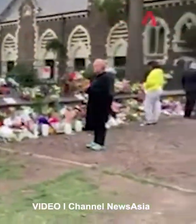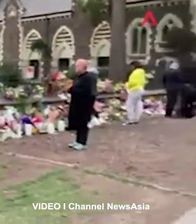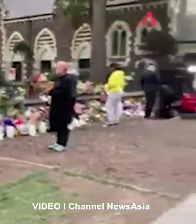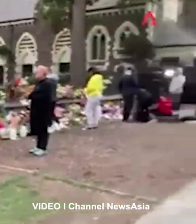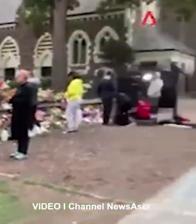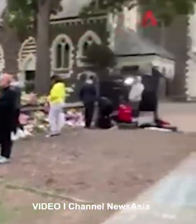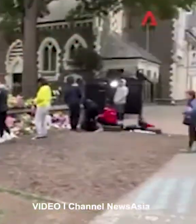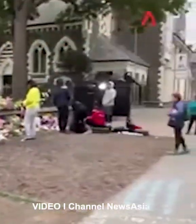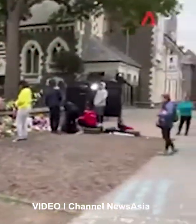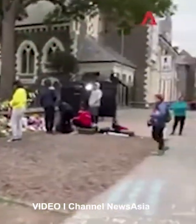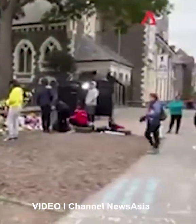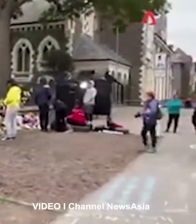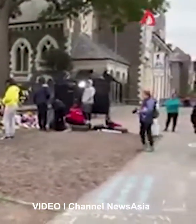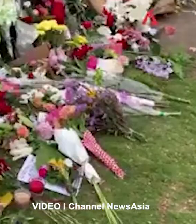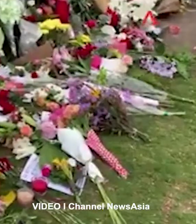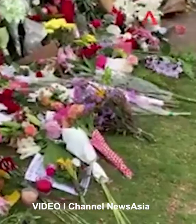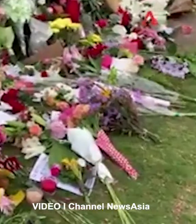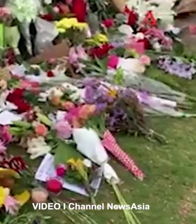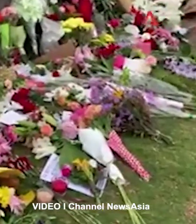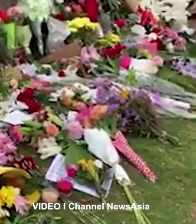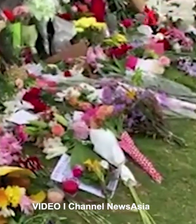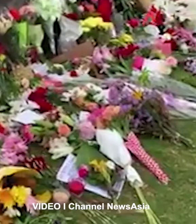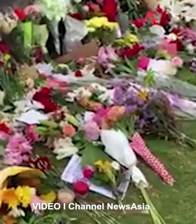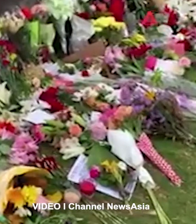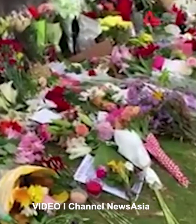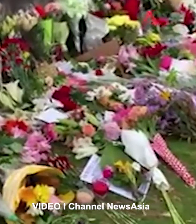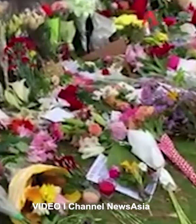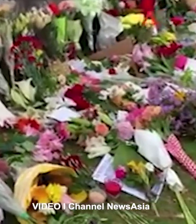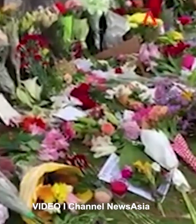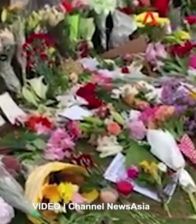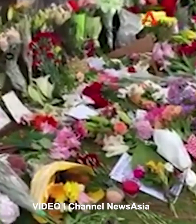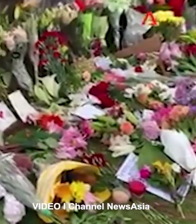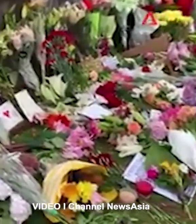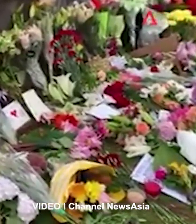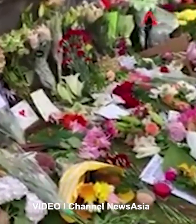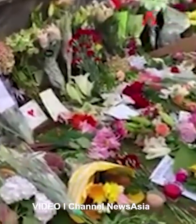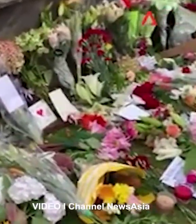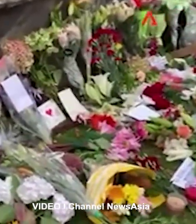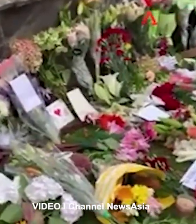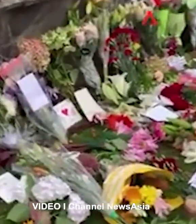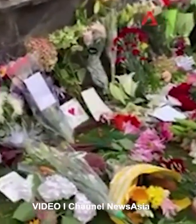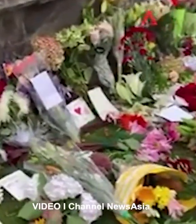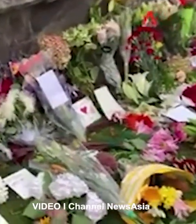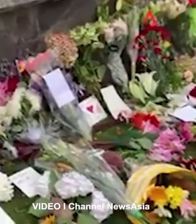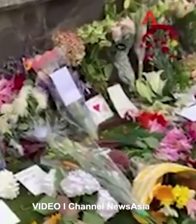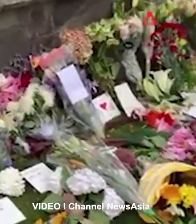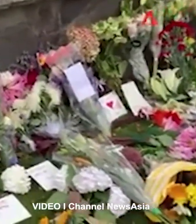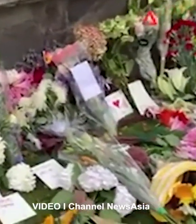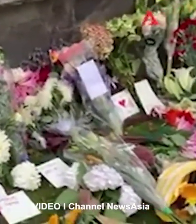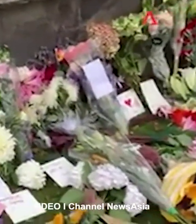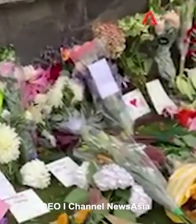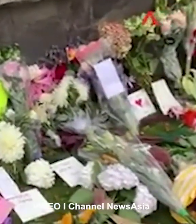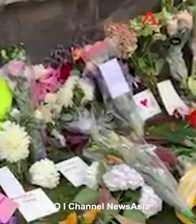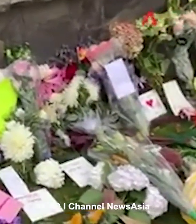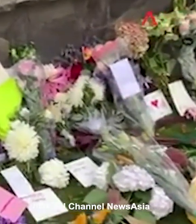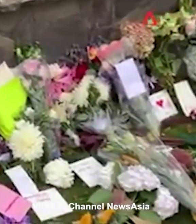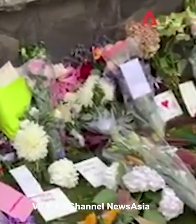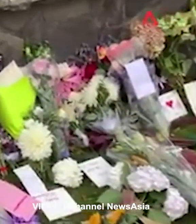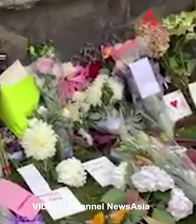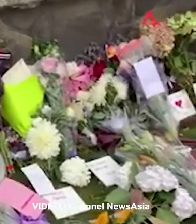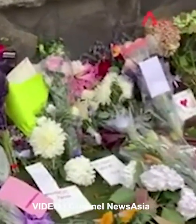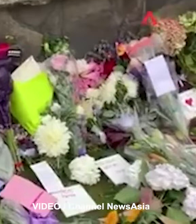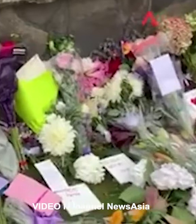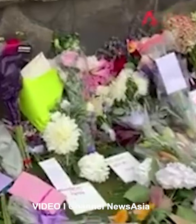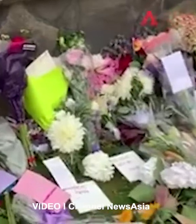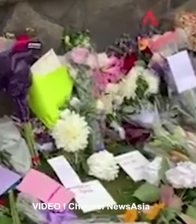are an additional 120 police staff in Christchurch. When it comes to mosques, during